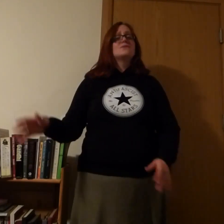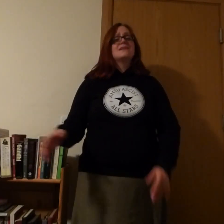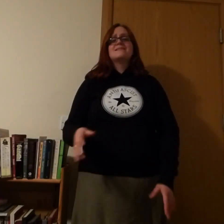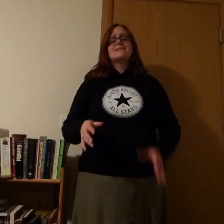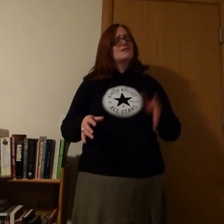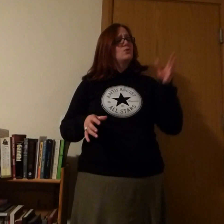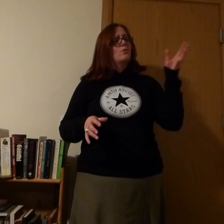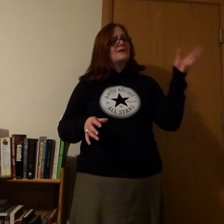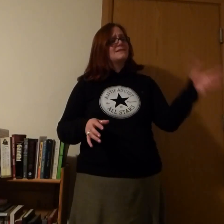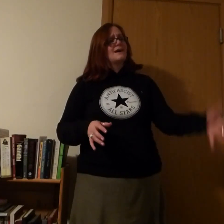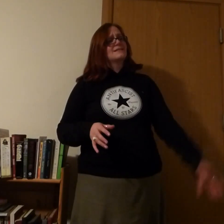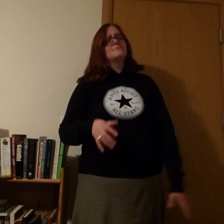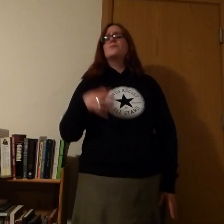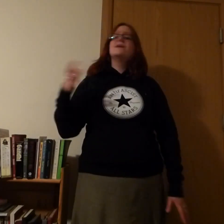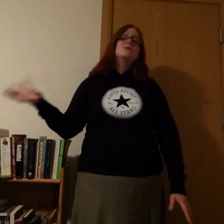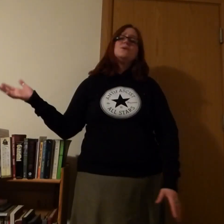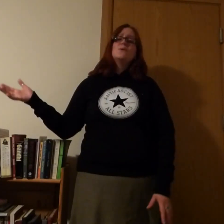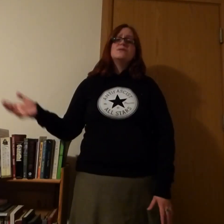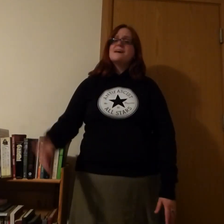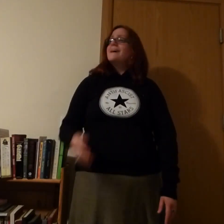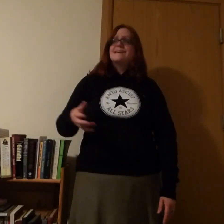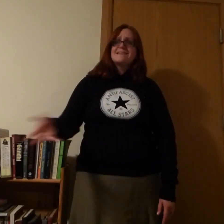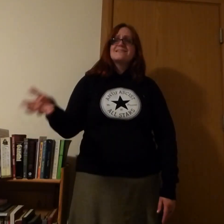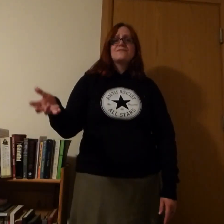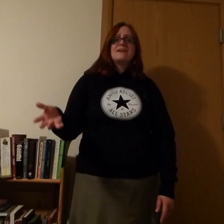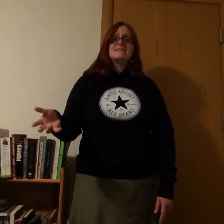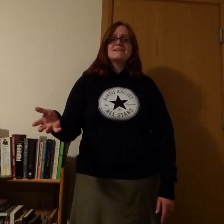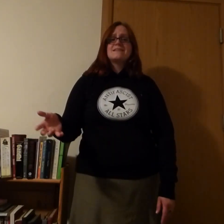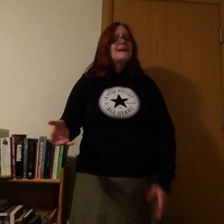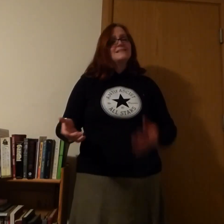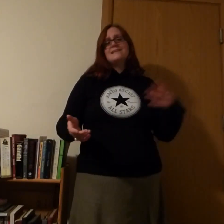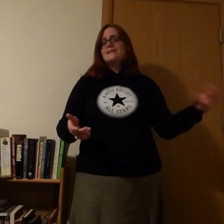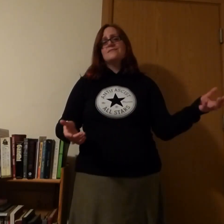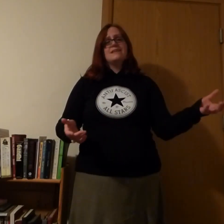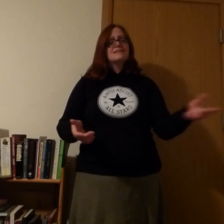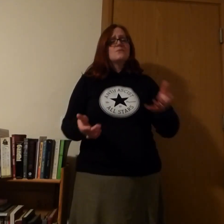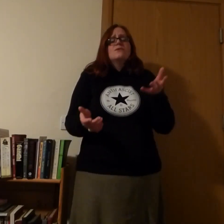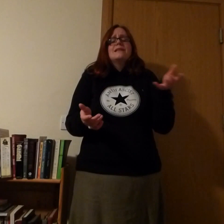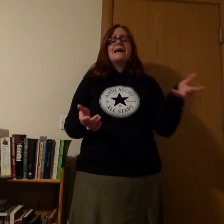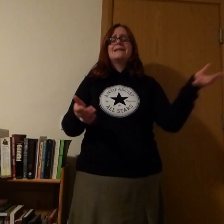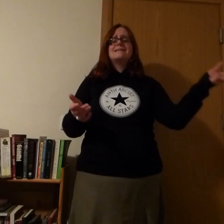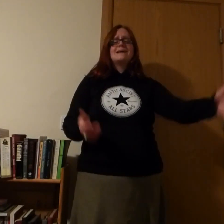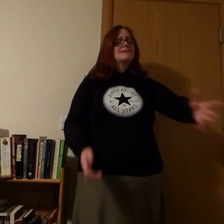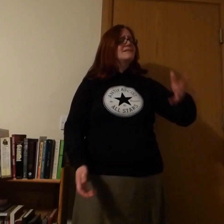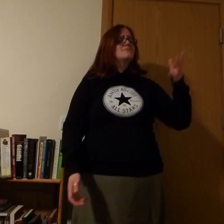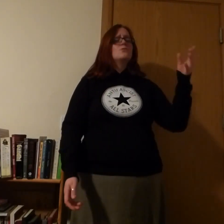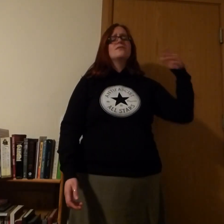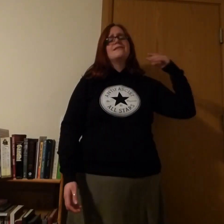do this. And you'll raise us. But we knew you would. It doesn't faze us. It's an inconvenience that we'll gladly take, because there's more than